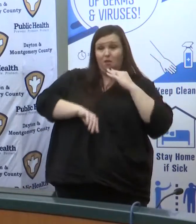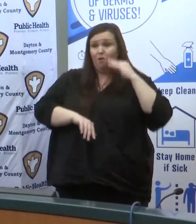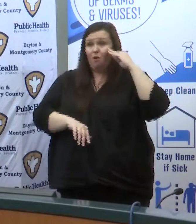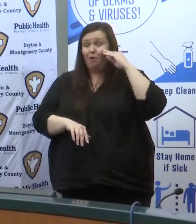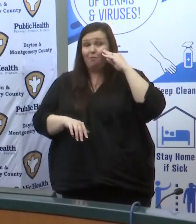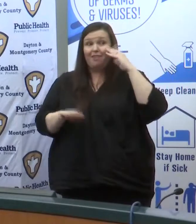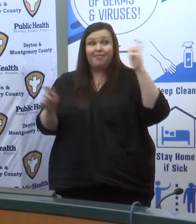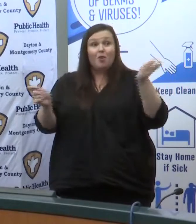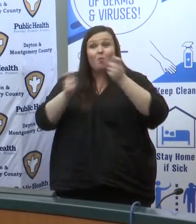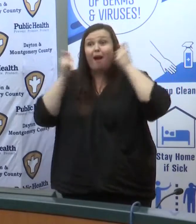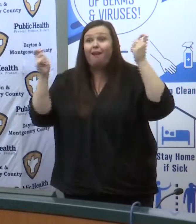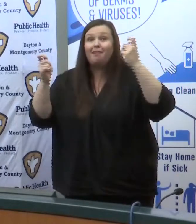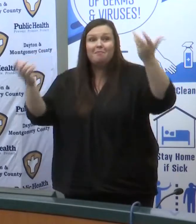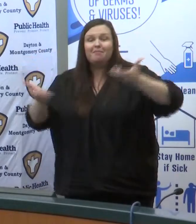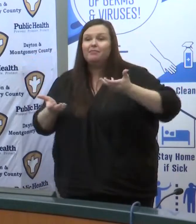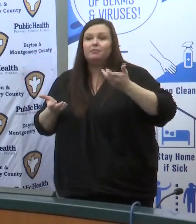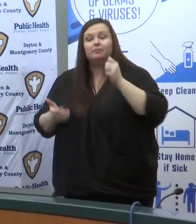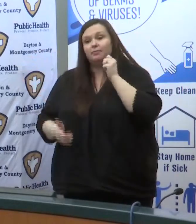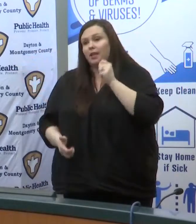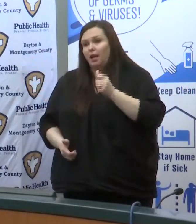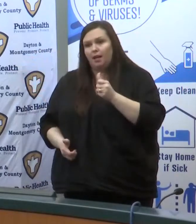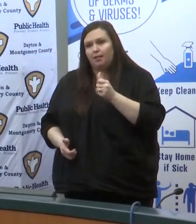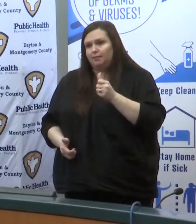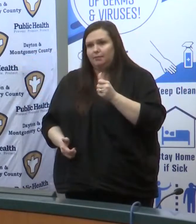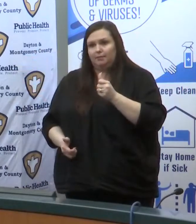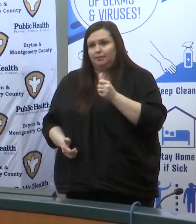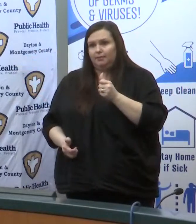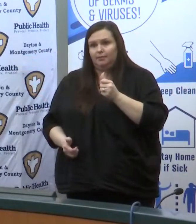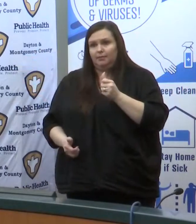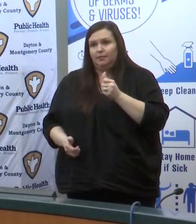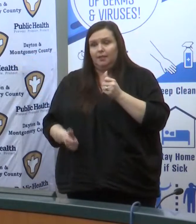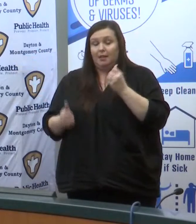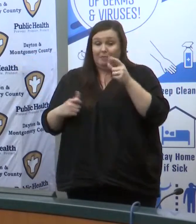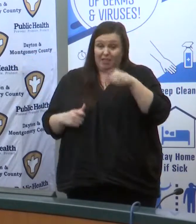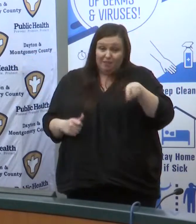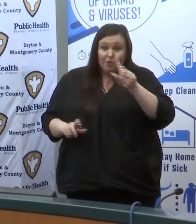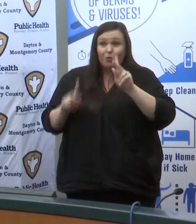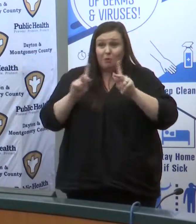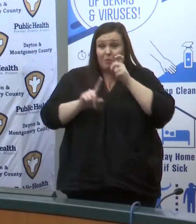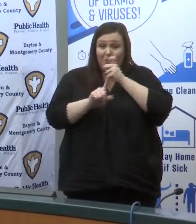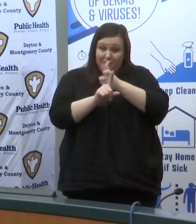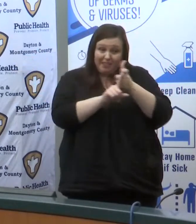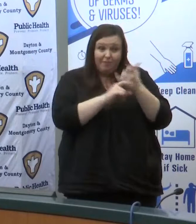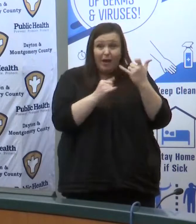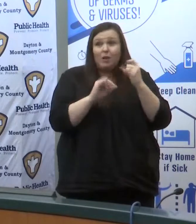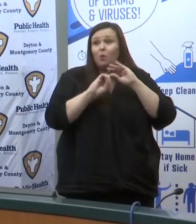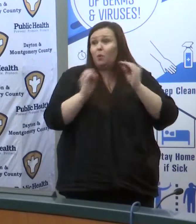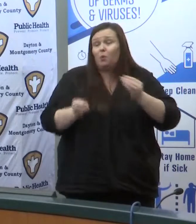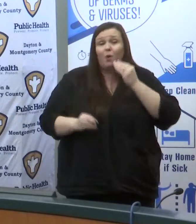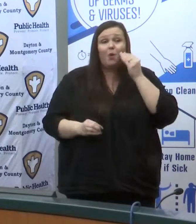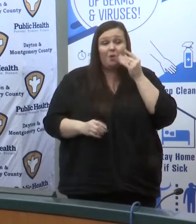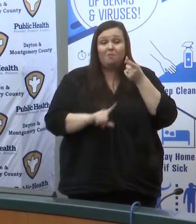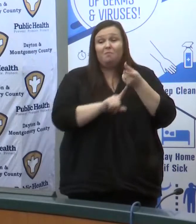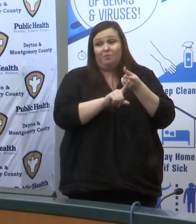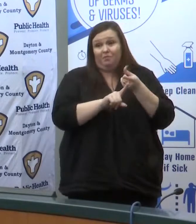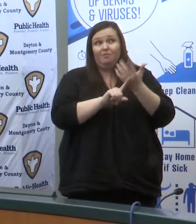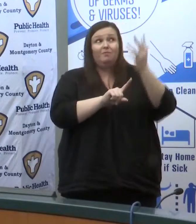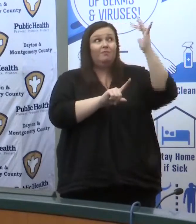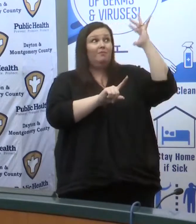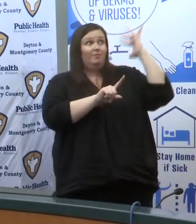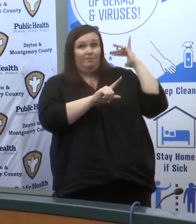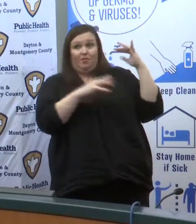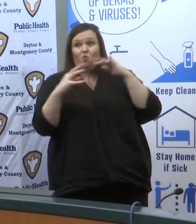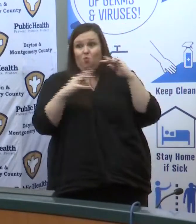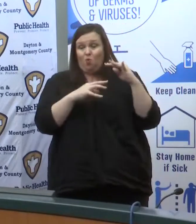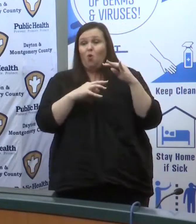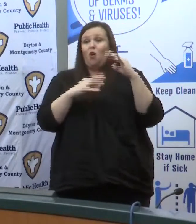uh time frames and uh many of these homeless vets are vietnam vets we need to step up and support